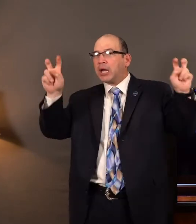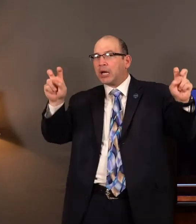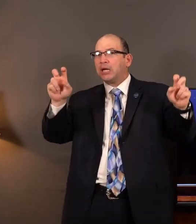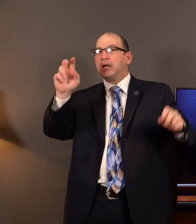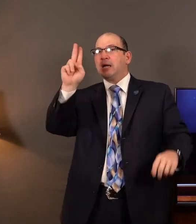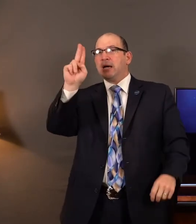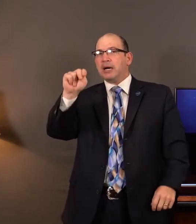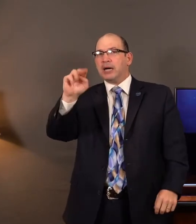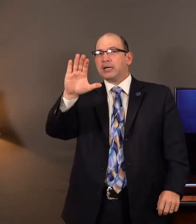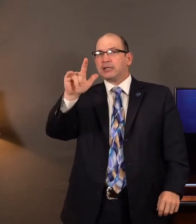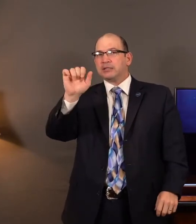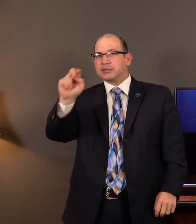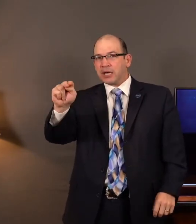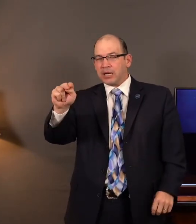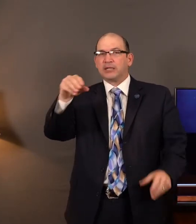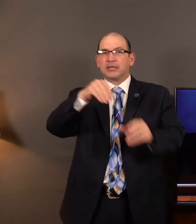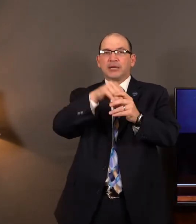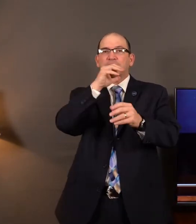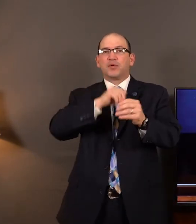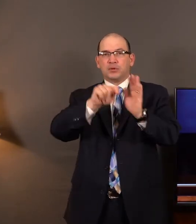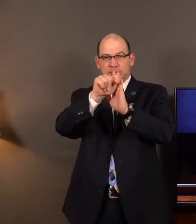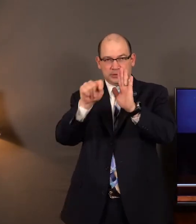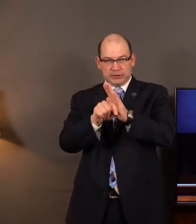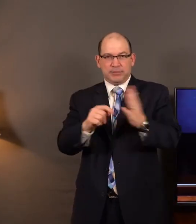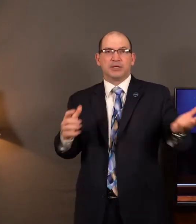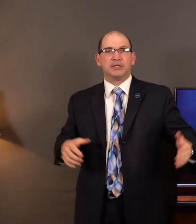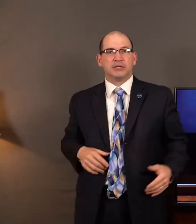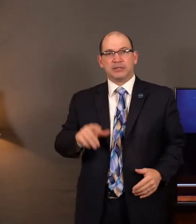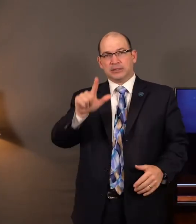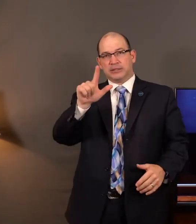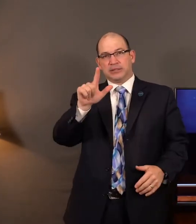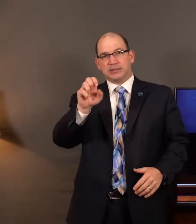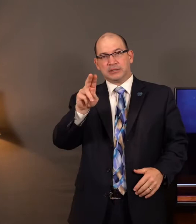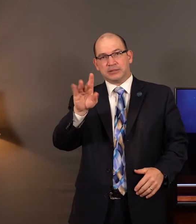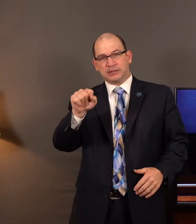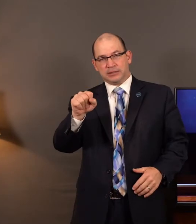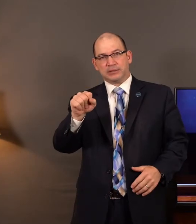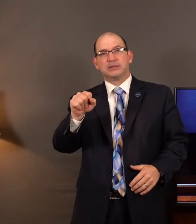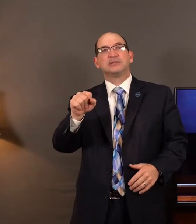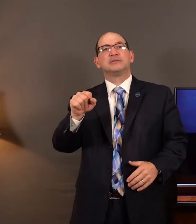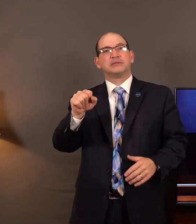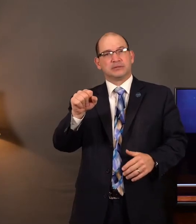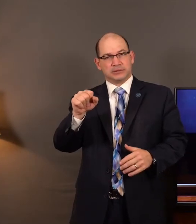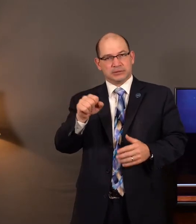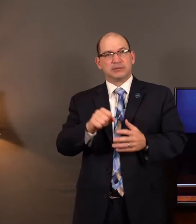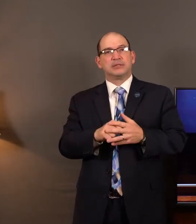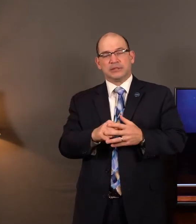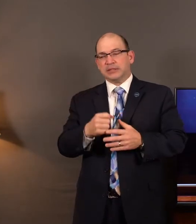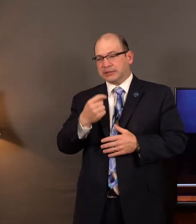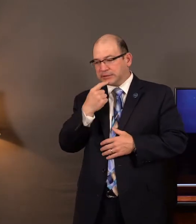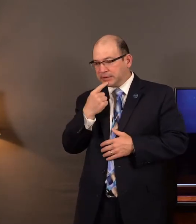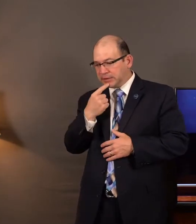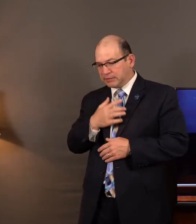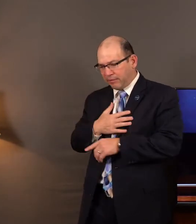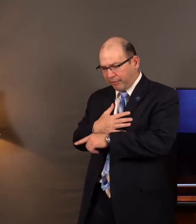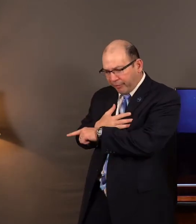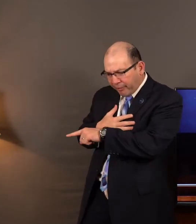Where the Bible says in chapter 13 verse 3. And the priest shall look on the plague and the skin of the flesh. And when the hair in the plague is turned white.